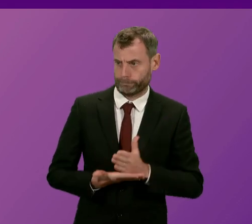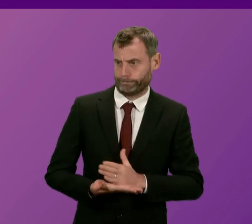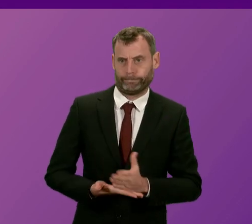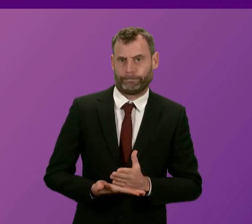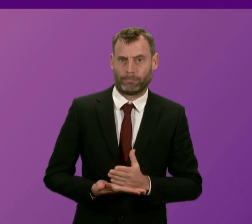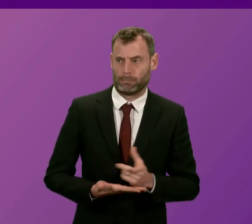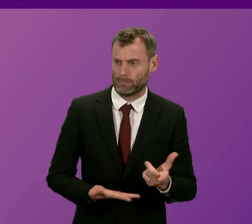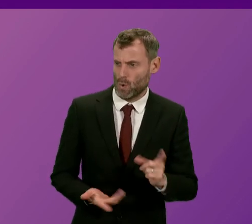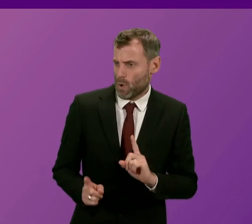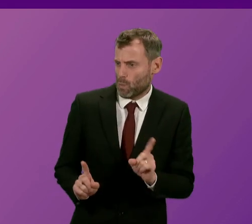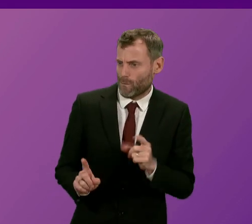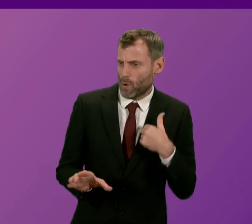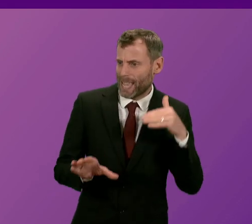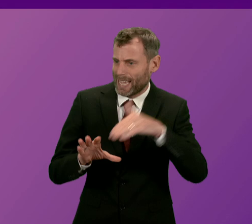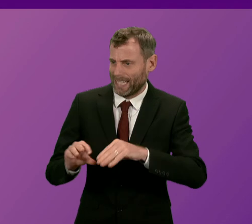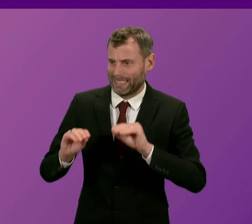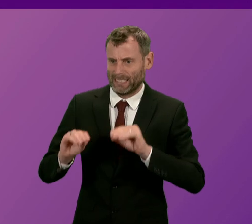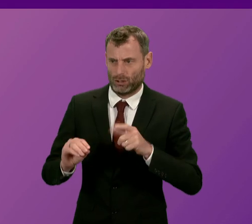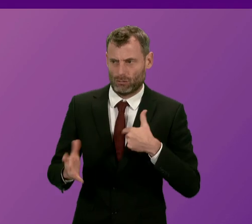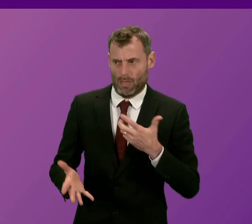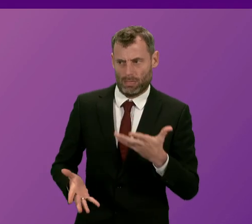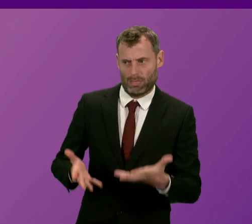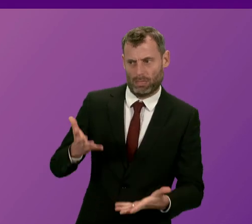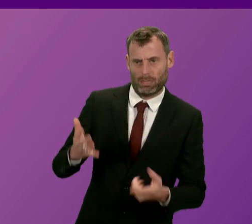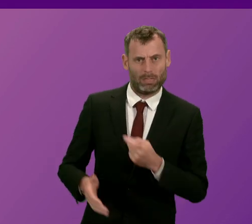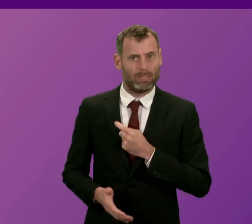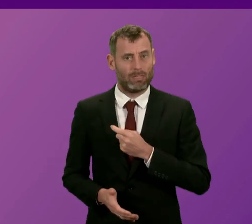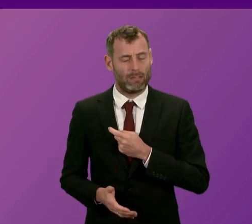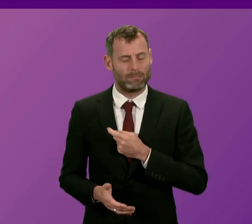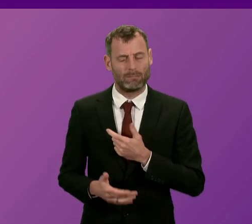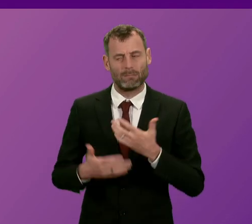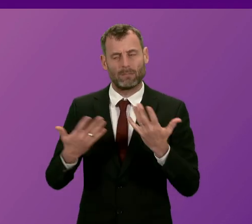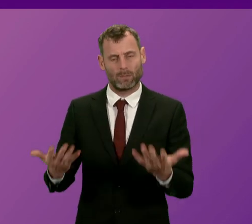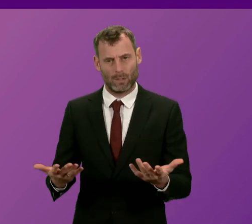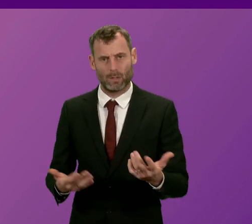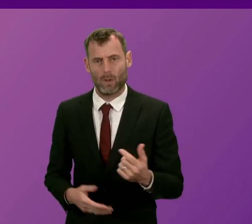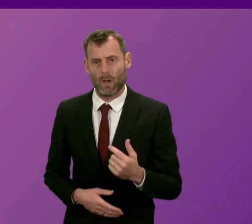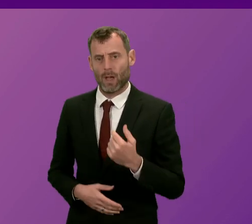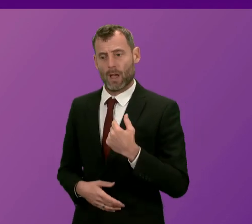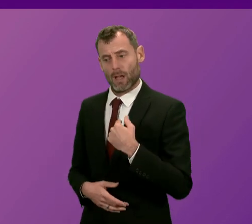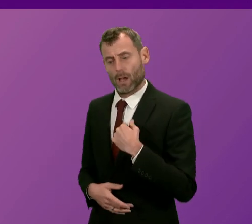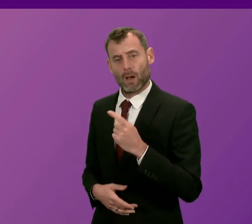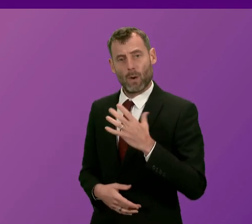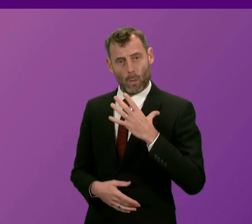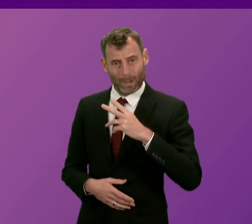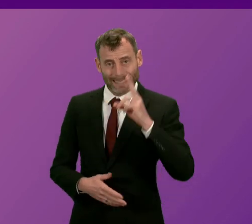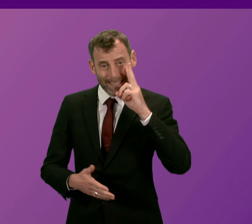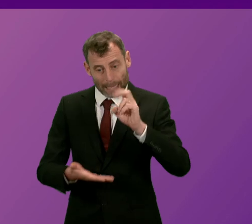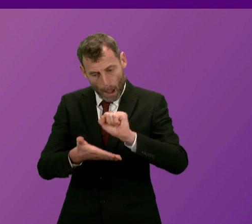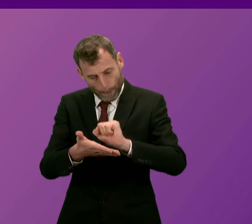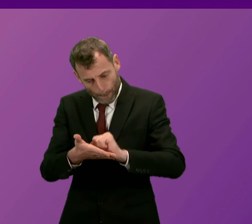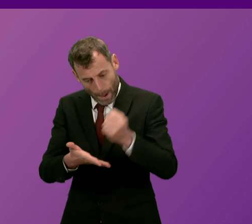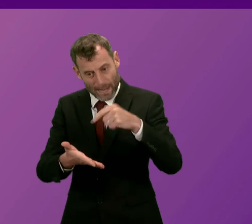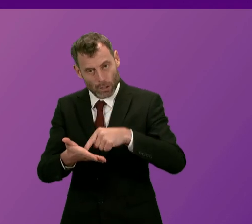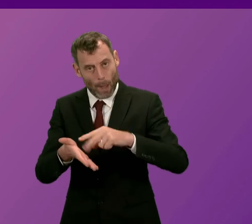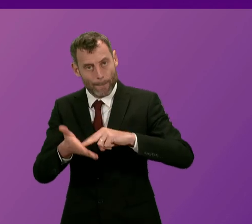seeking to join the profession. So can the First Minister provide Parliament with a published strategy to address the teacher recruitment